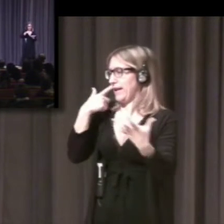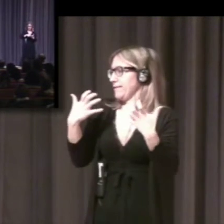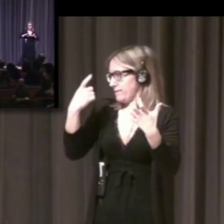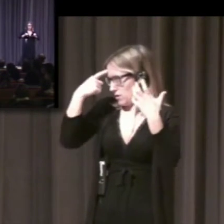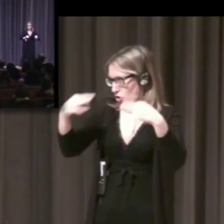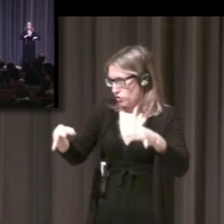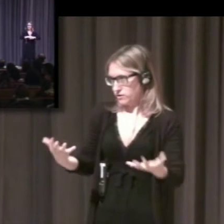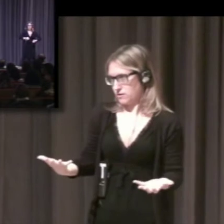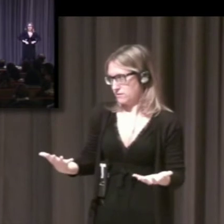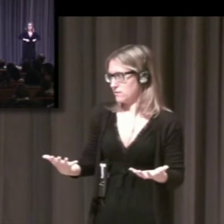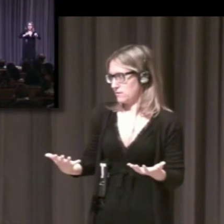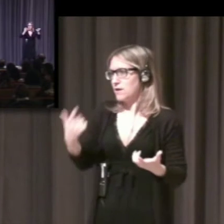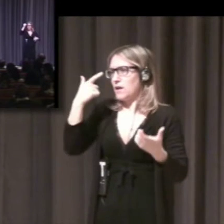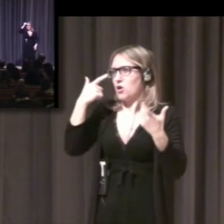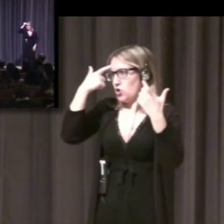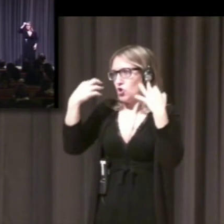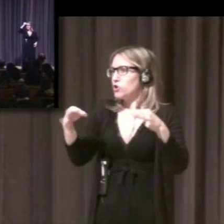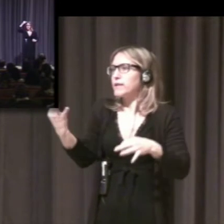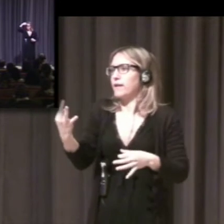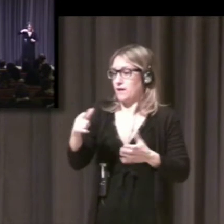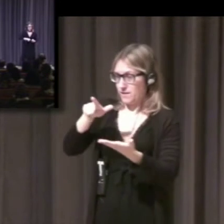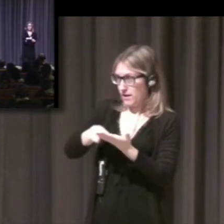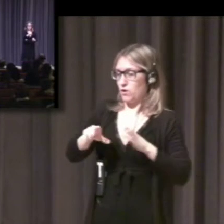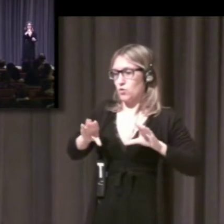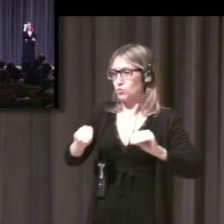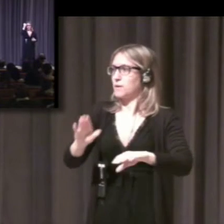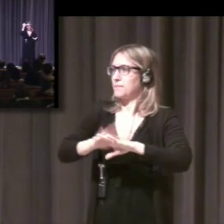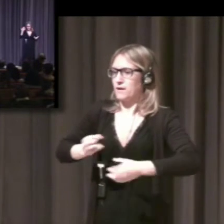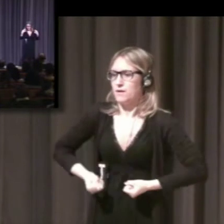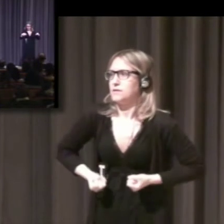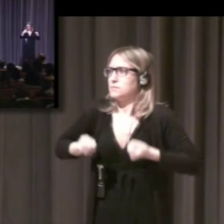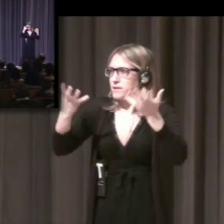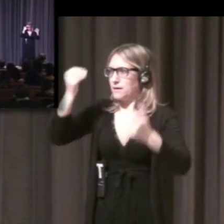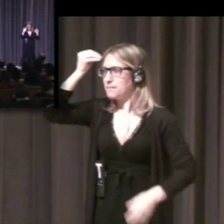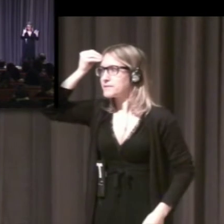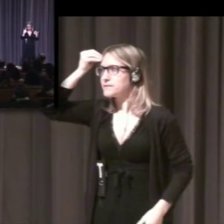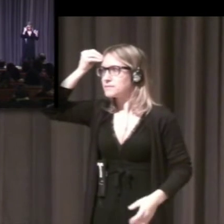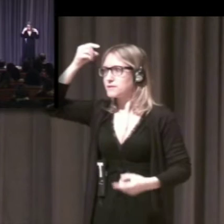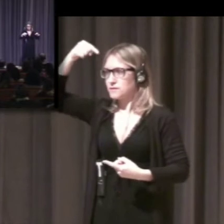That's how you generally get them across to other people.